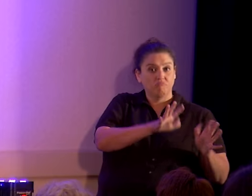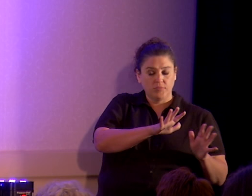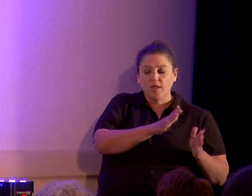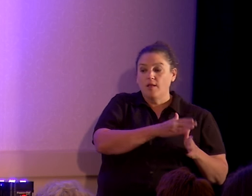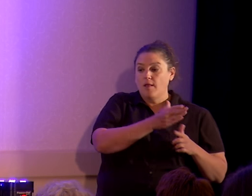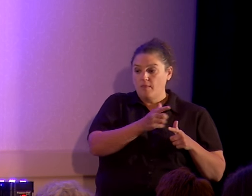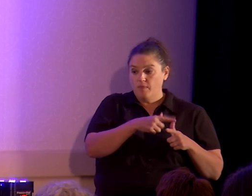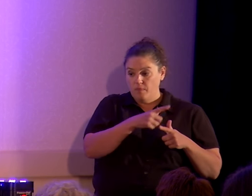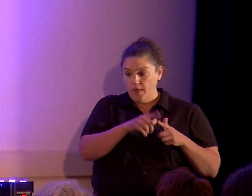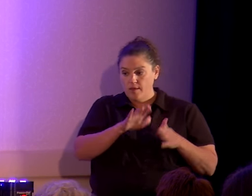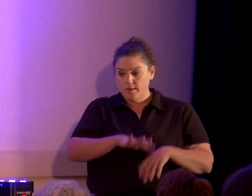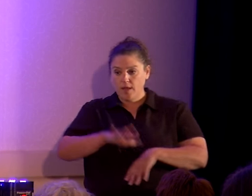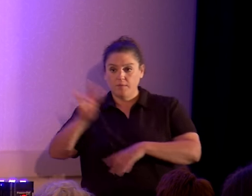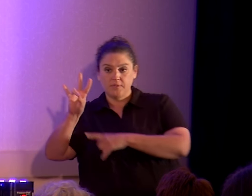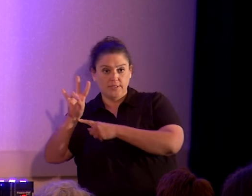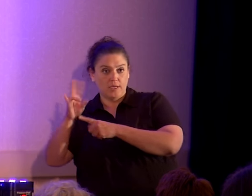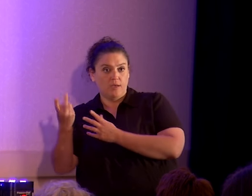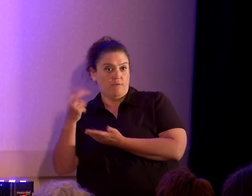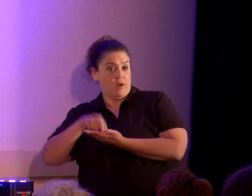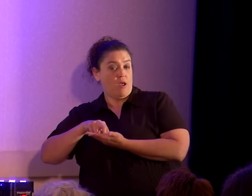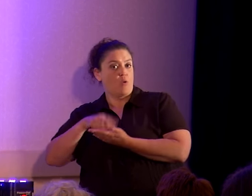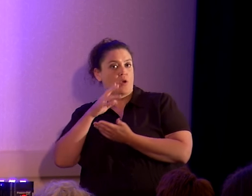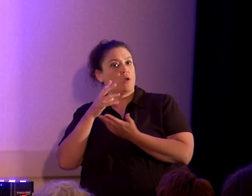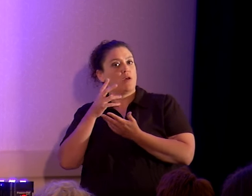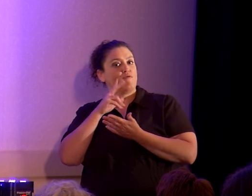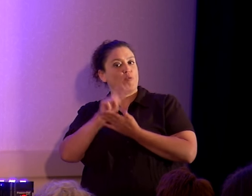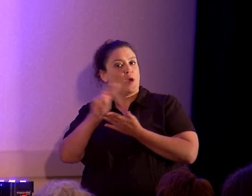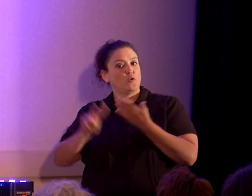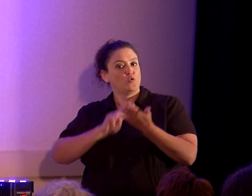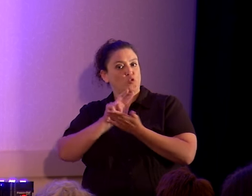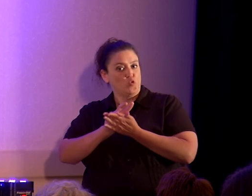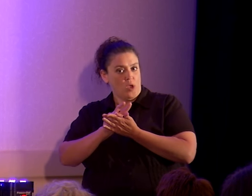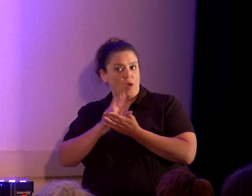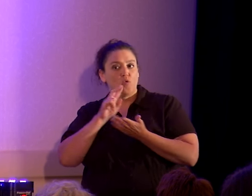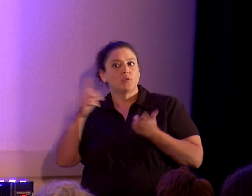their representative for about two hours and take questions afterwards.